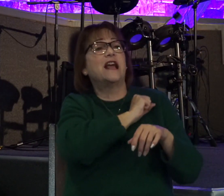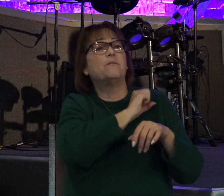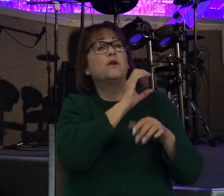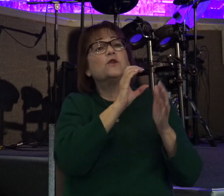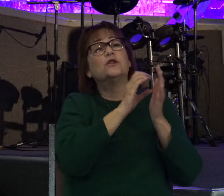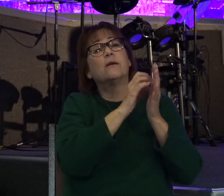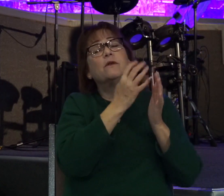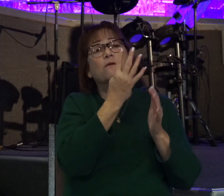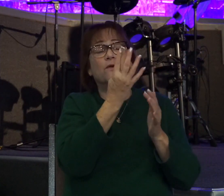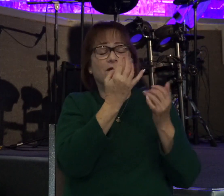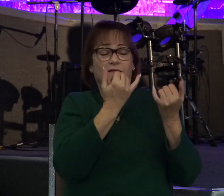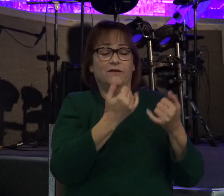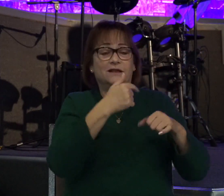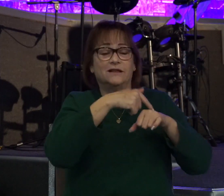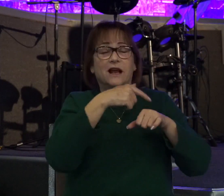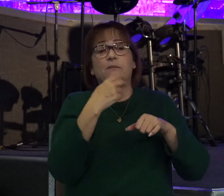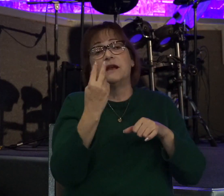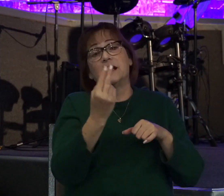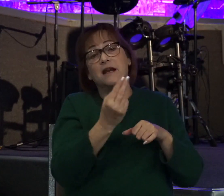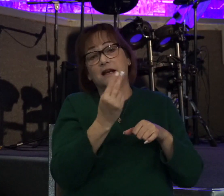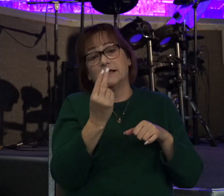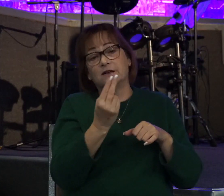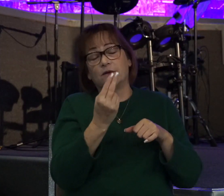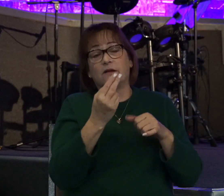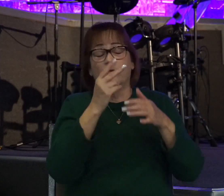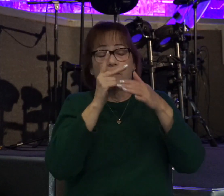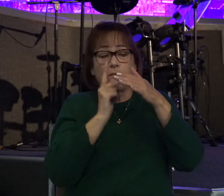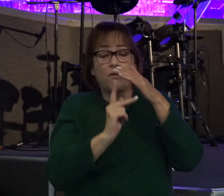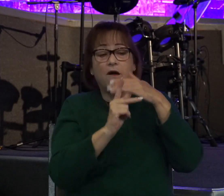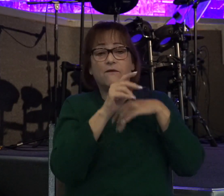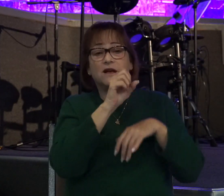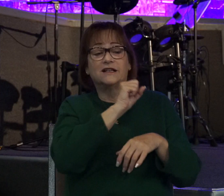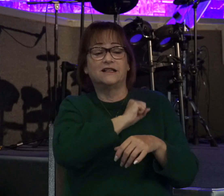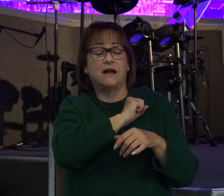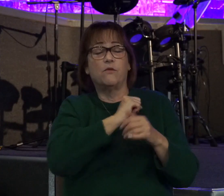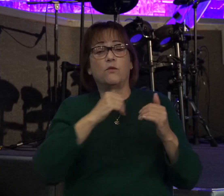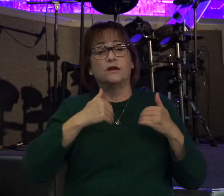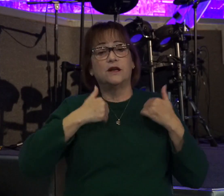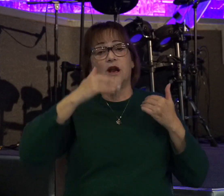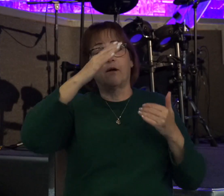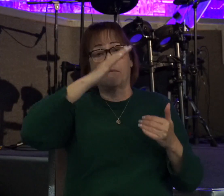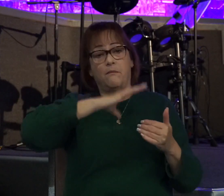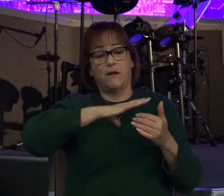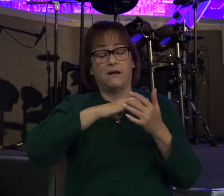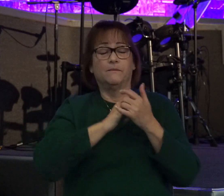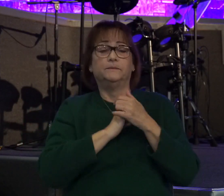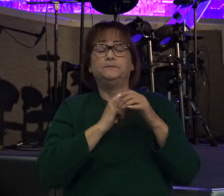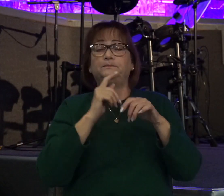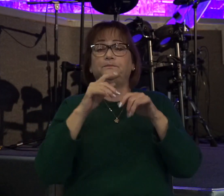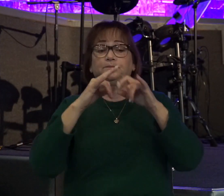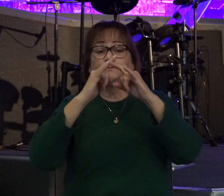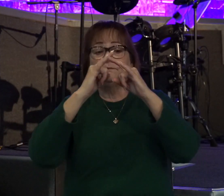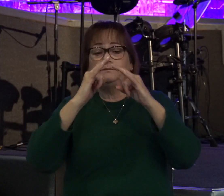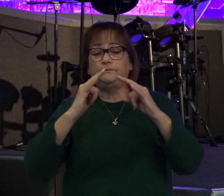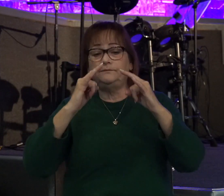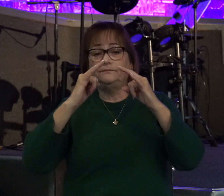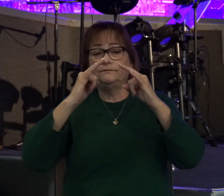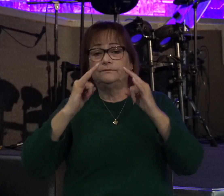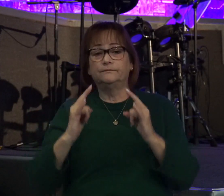At this time in history, the prophet Samuel was a young man. The tabernacle had a high priest by the